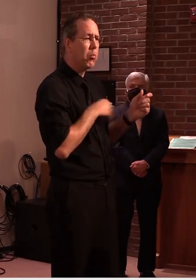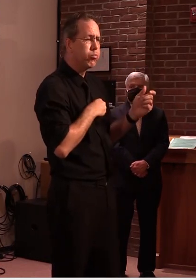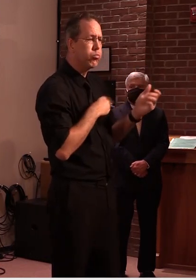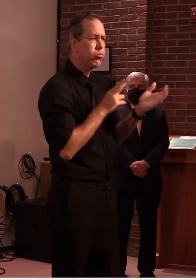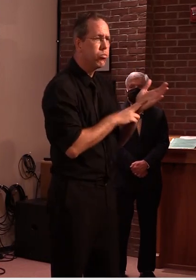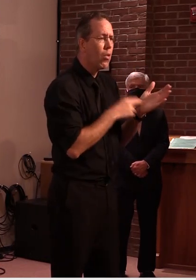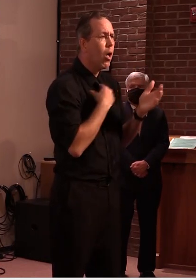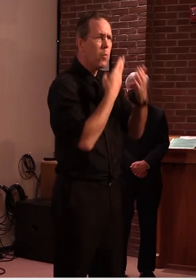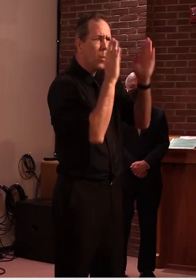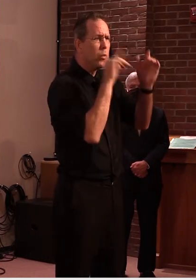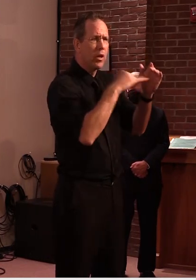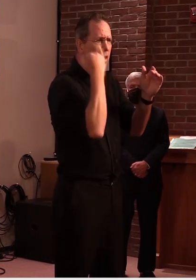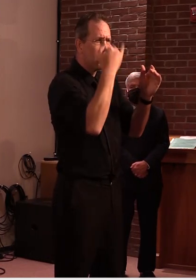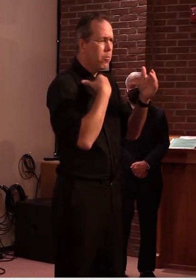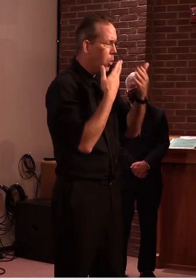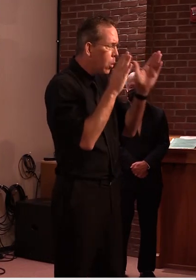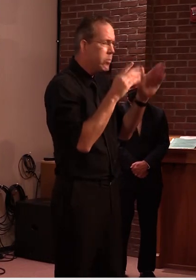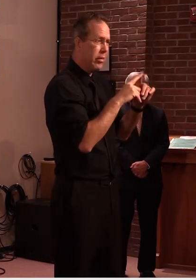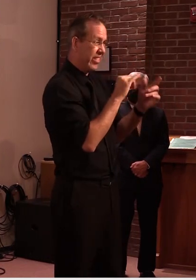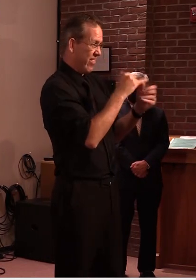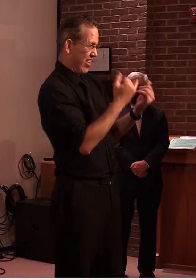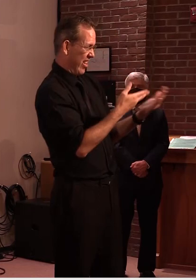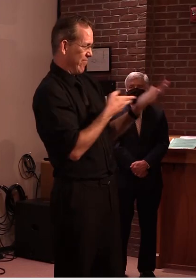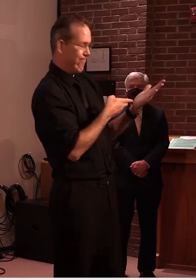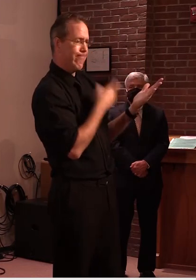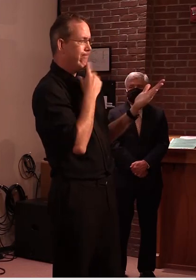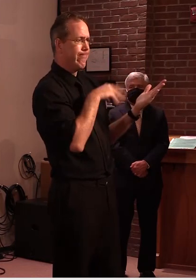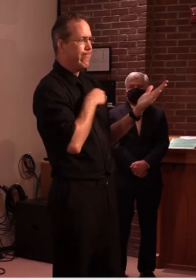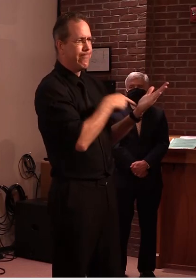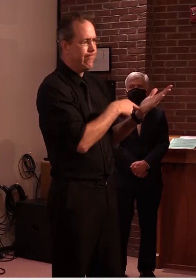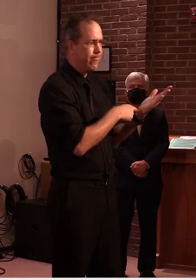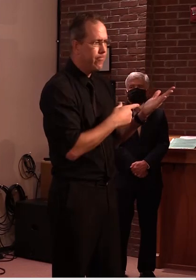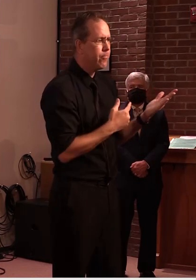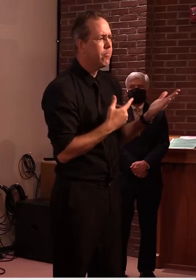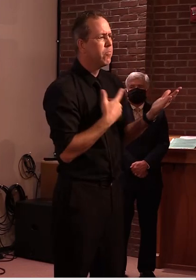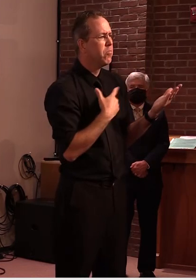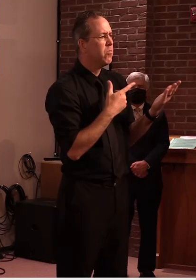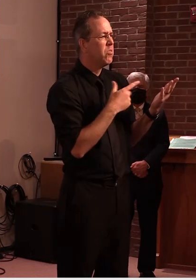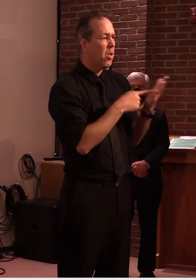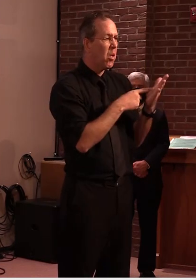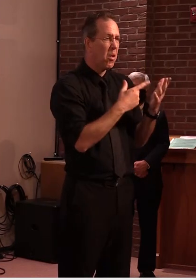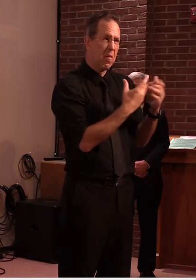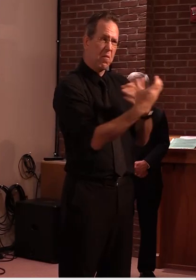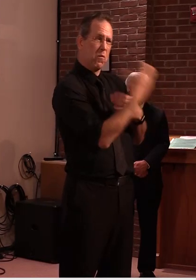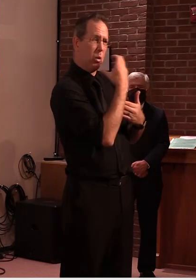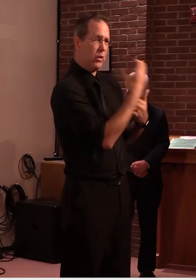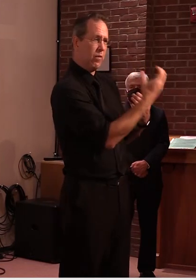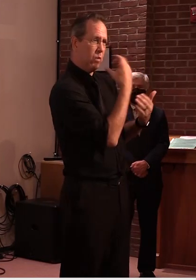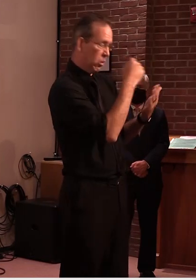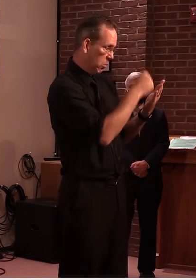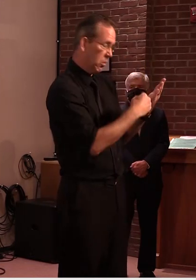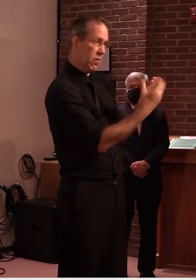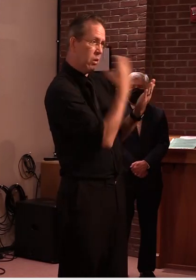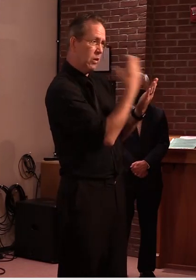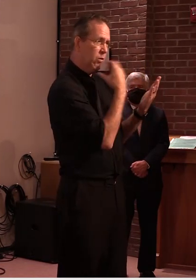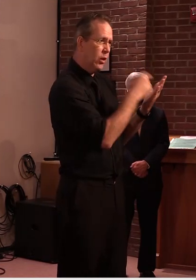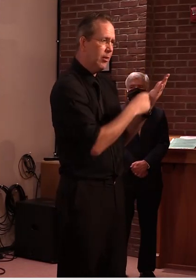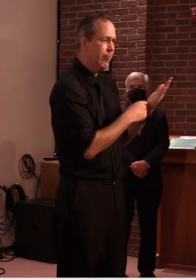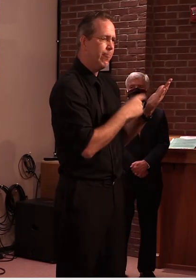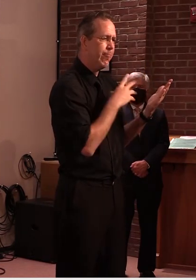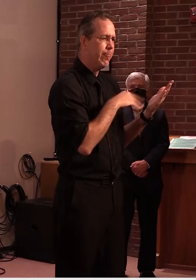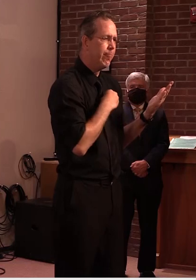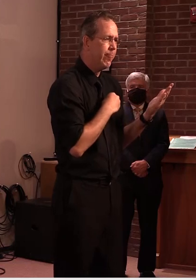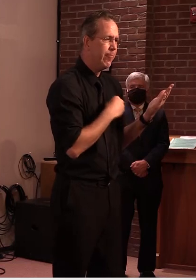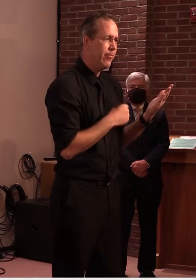happen but if it's just to uh to jam this through so to speak and and uh and force my hand um